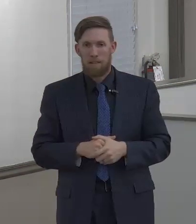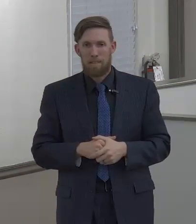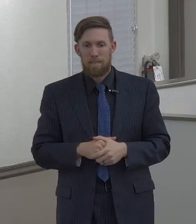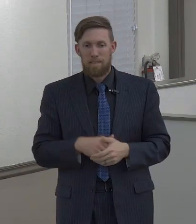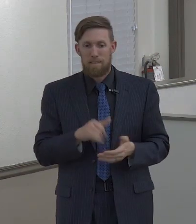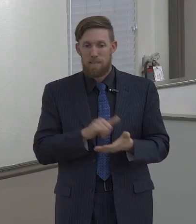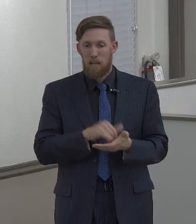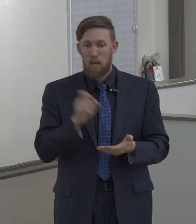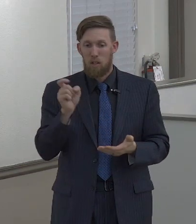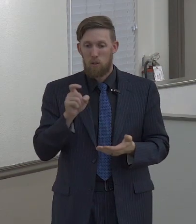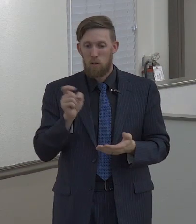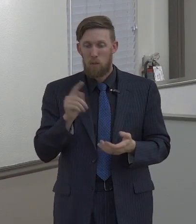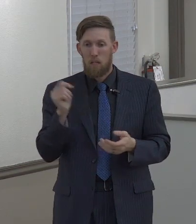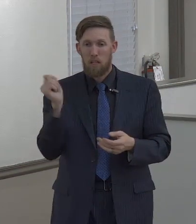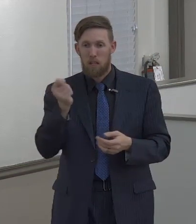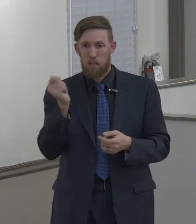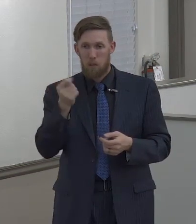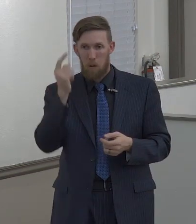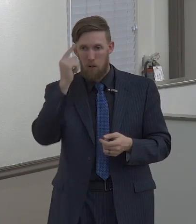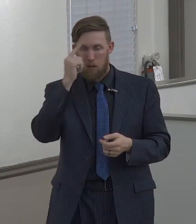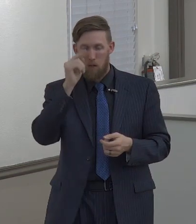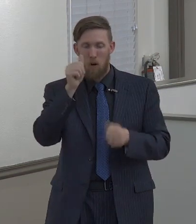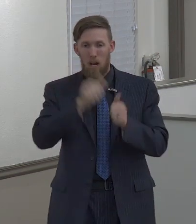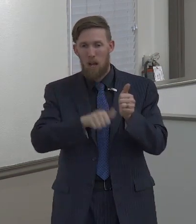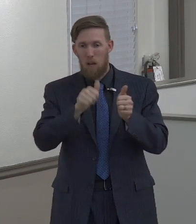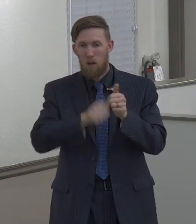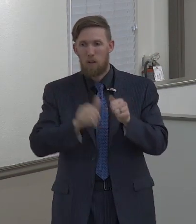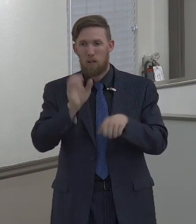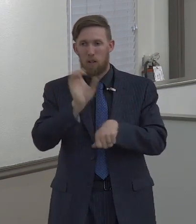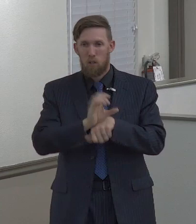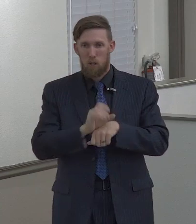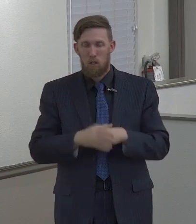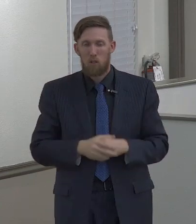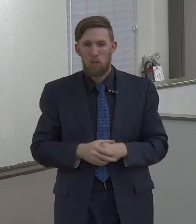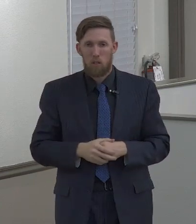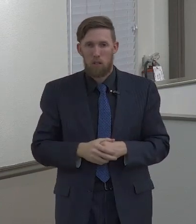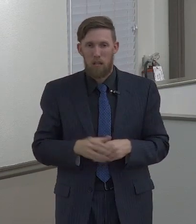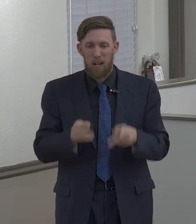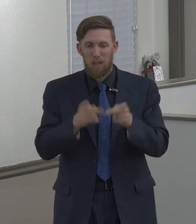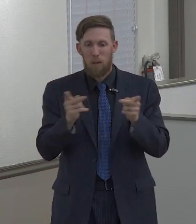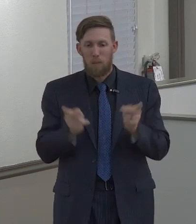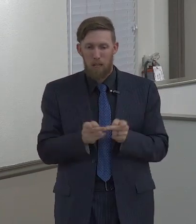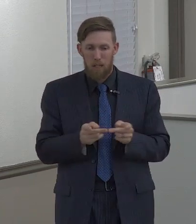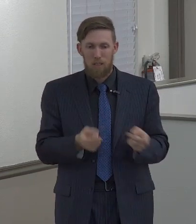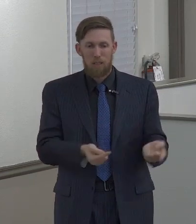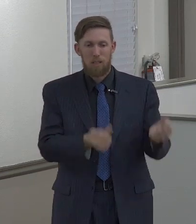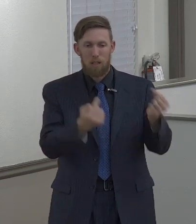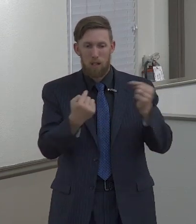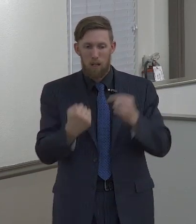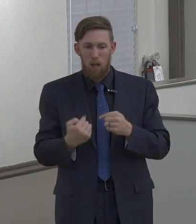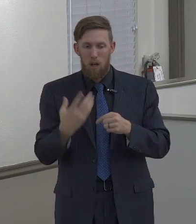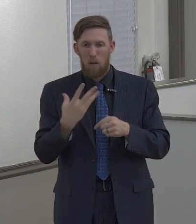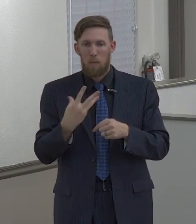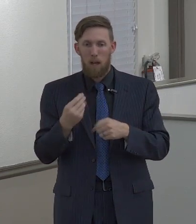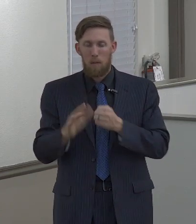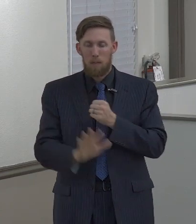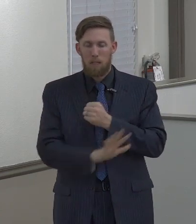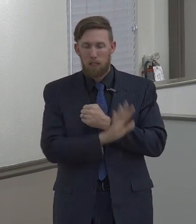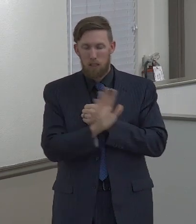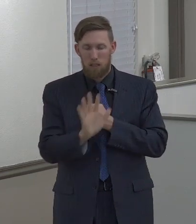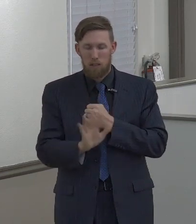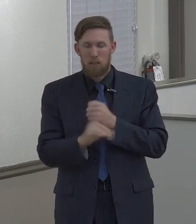to be the testimony of every church. I think it is the testimony of our church. We have a great church but not every church